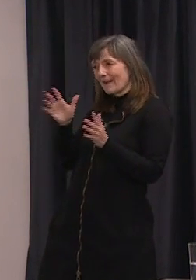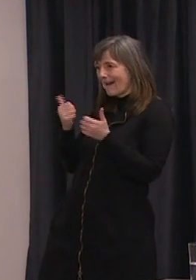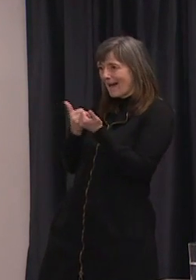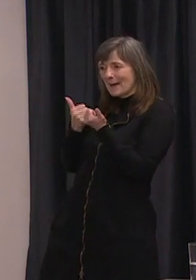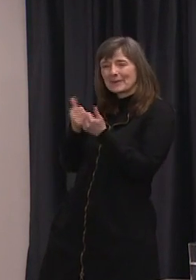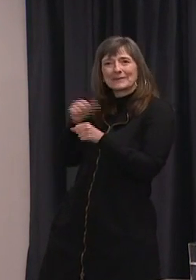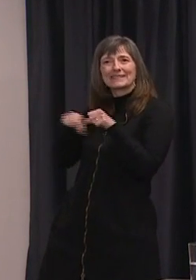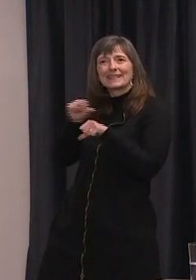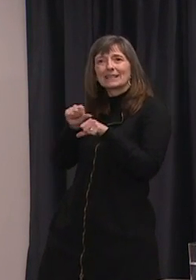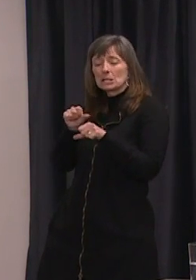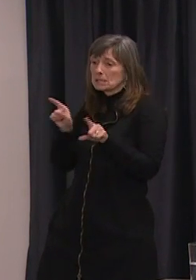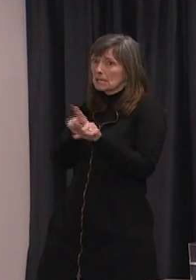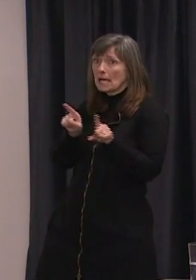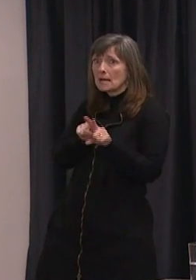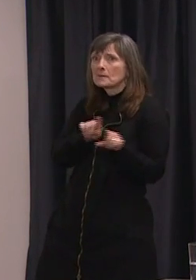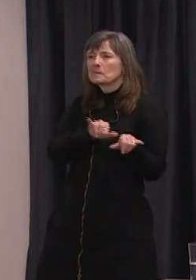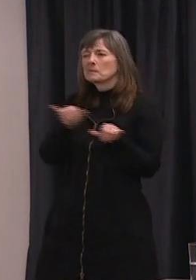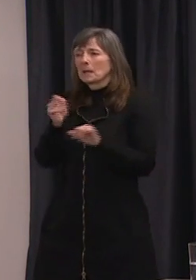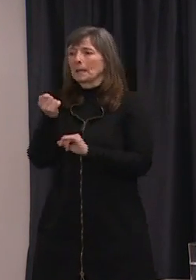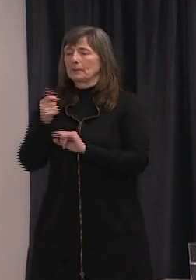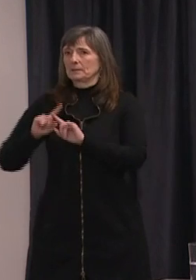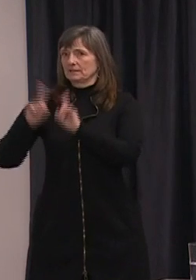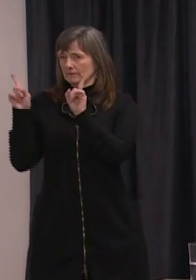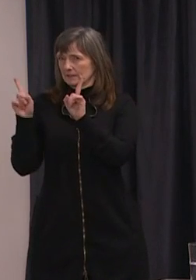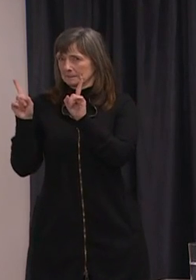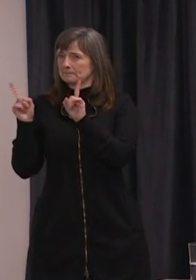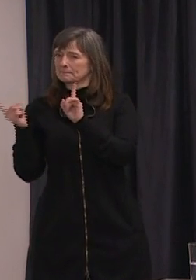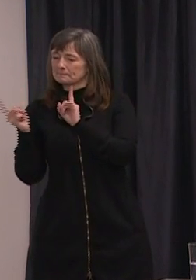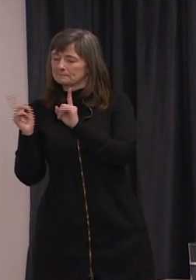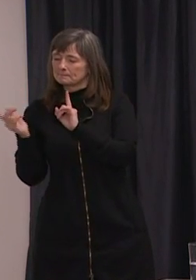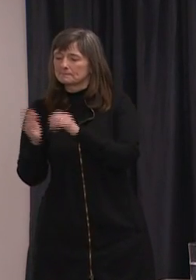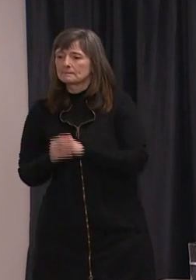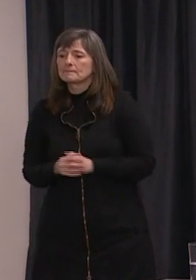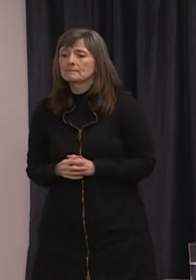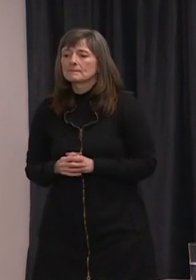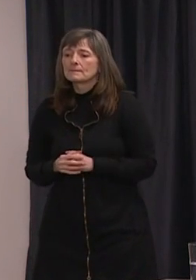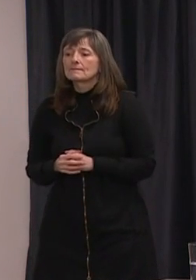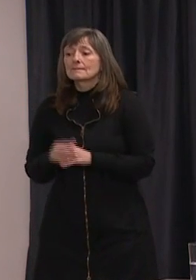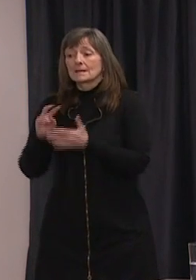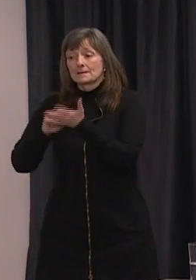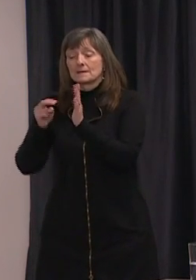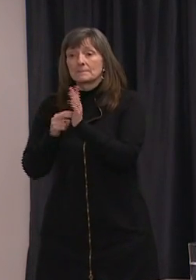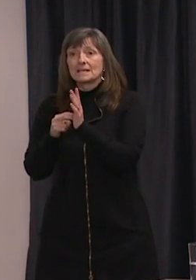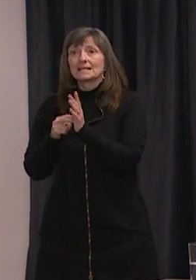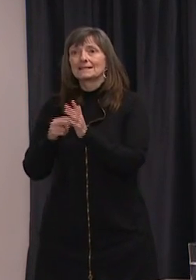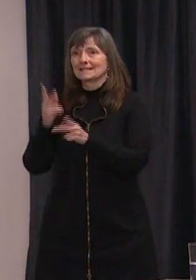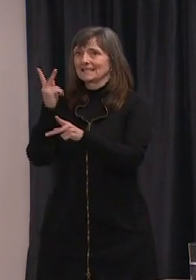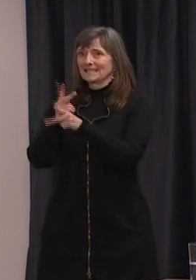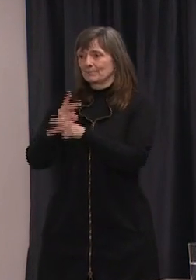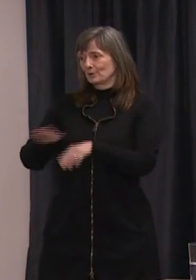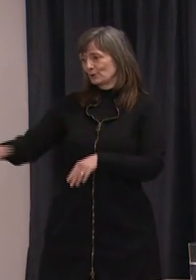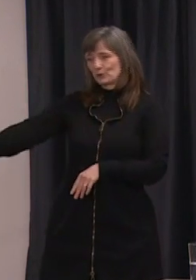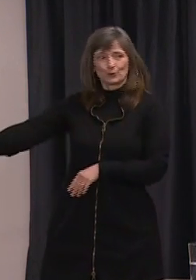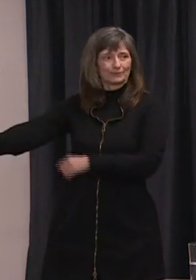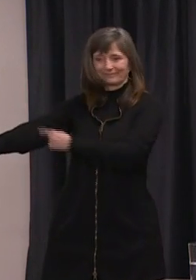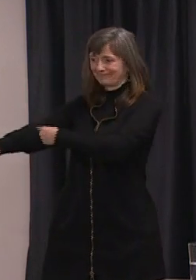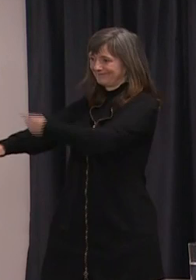different way, perhaps one we're not really familiar with, and that is to keep two arms lengths apart